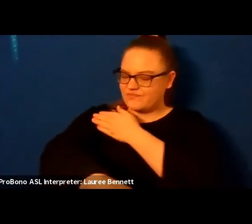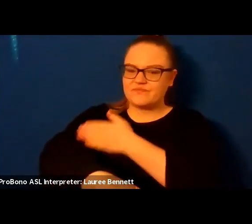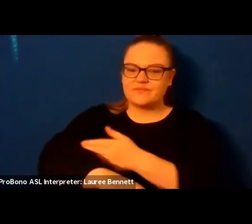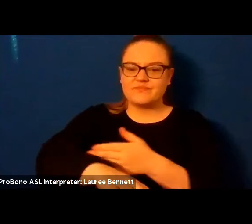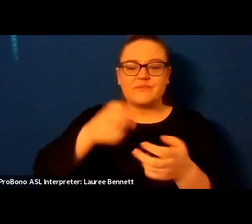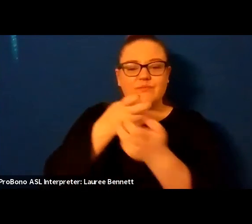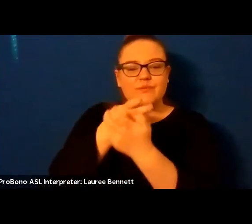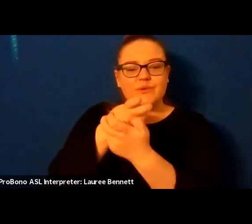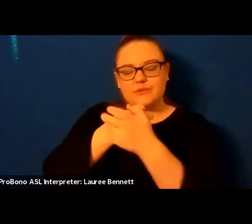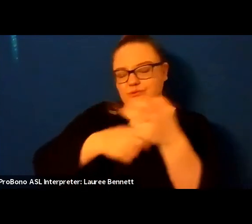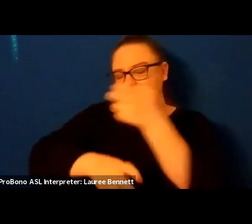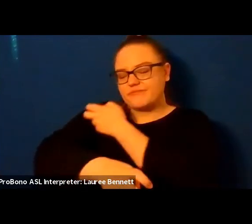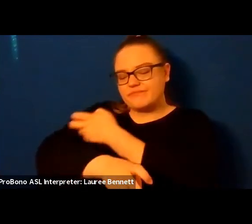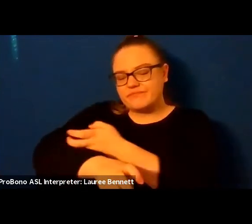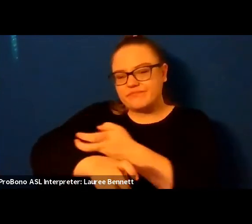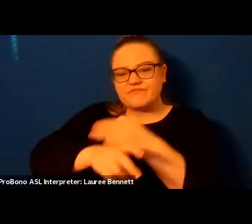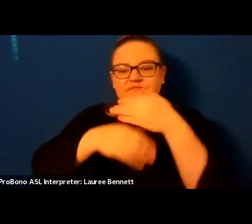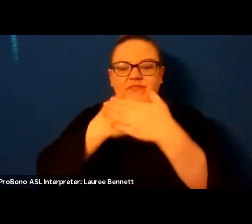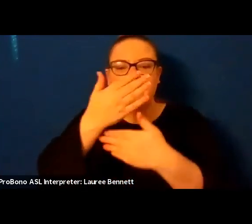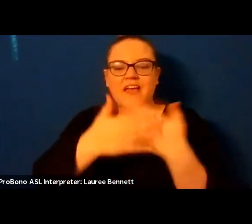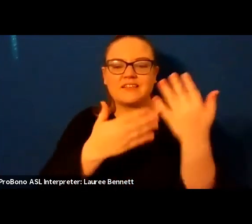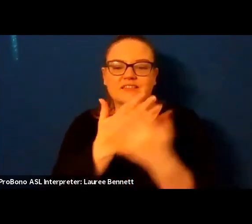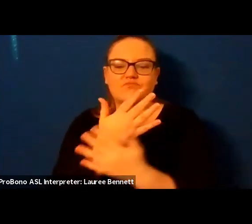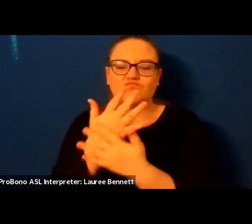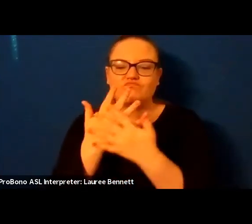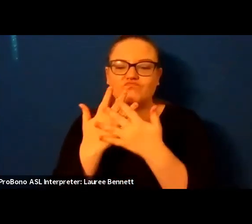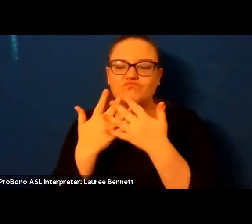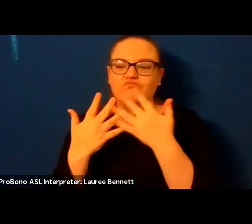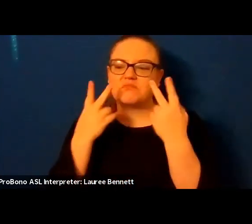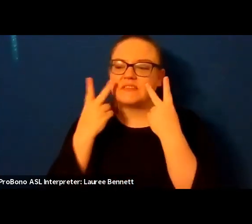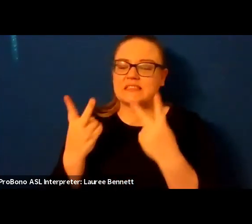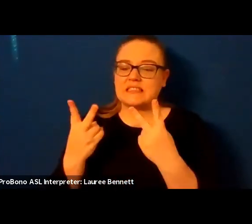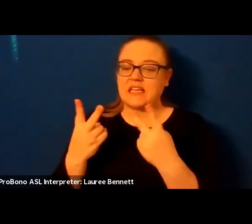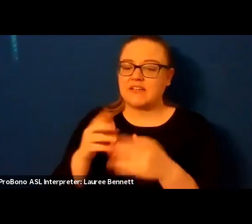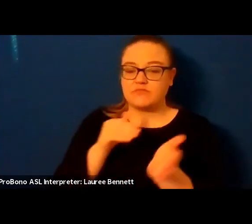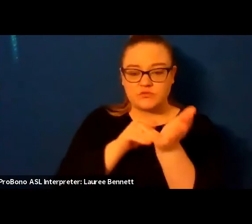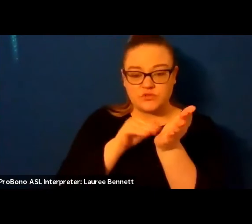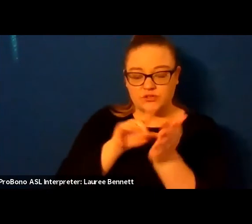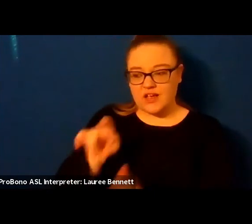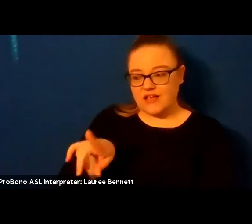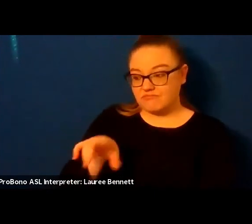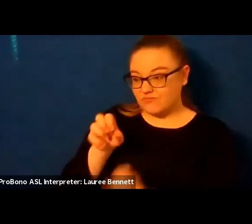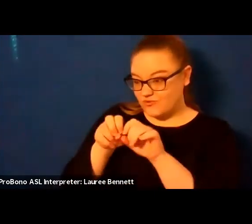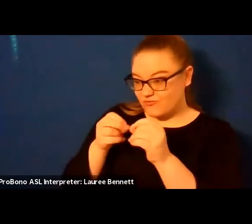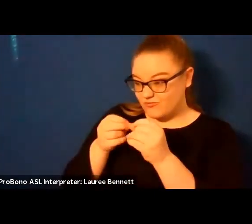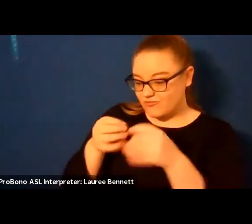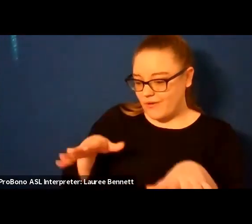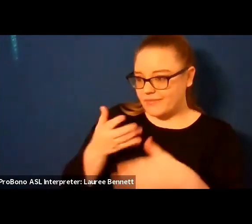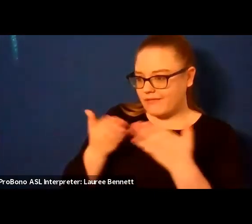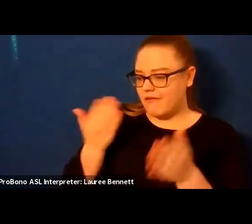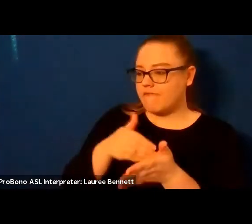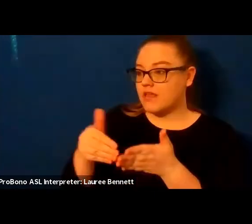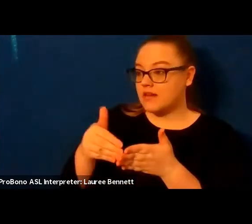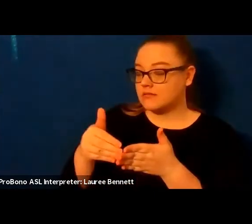the doctor says do you drop things yes hopefully not the baby now the baby